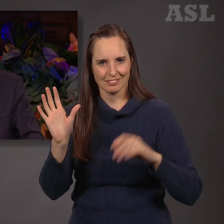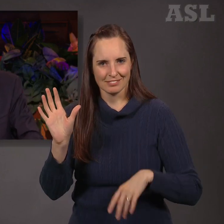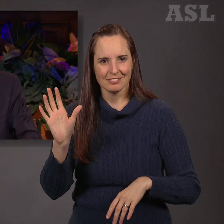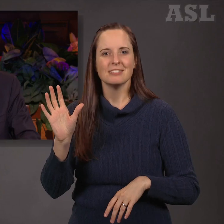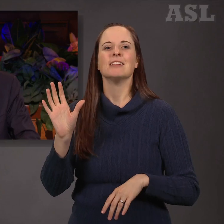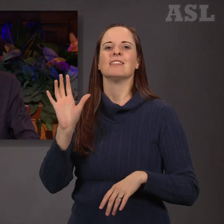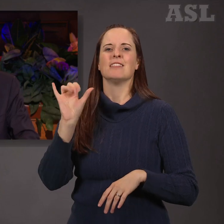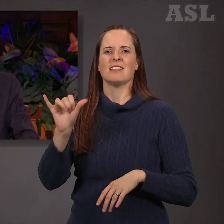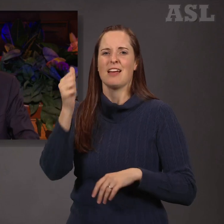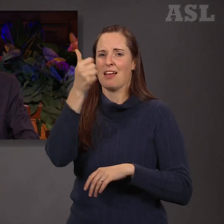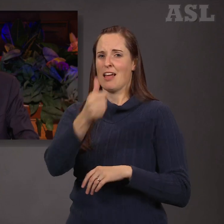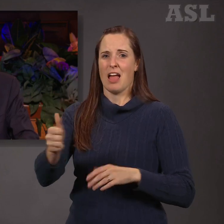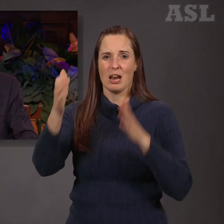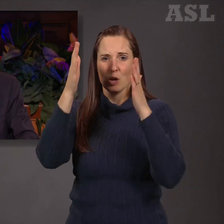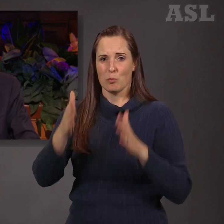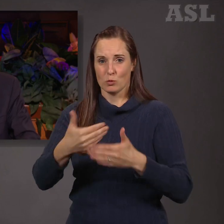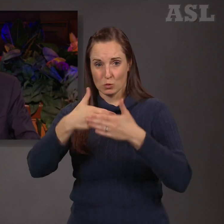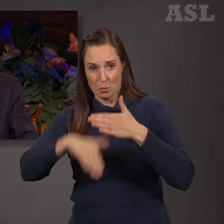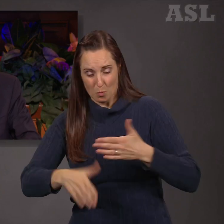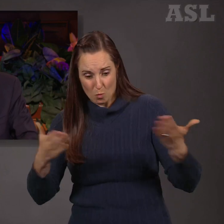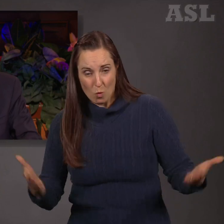man that cometh into the world.